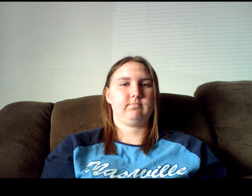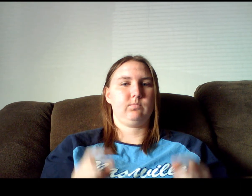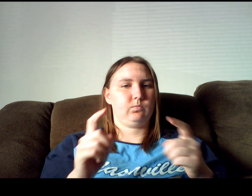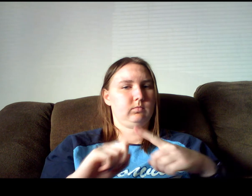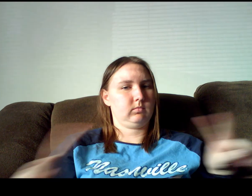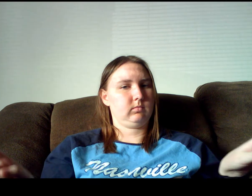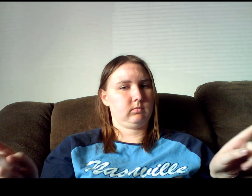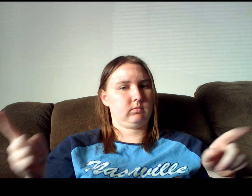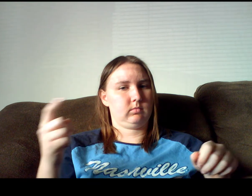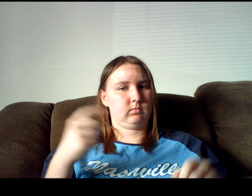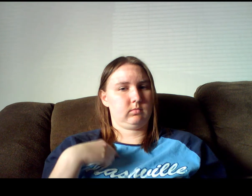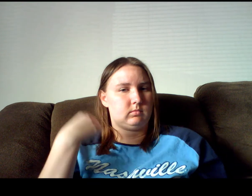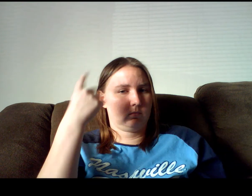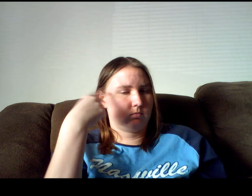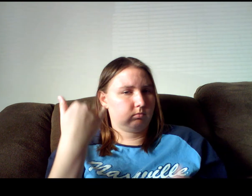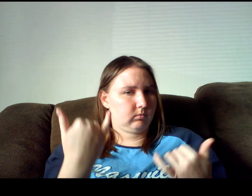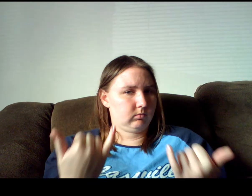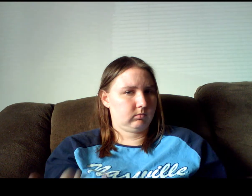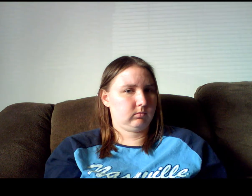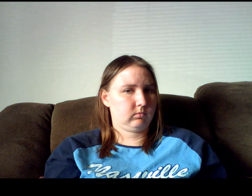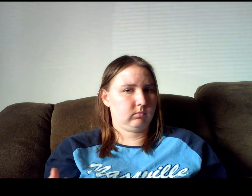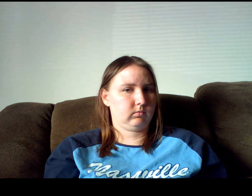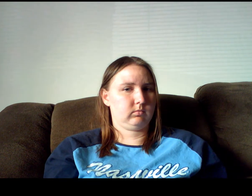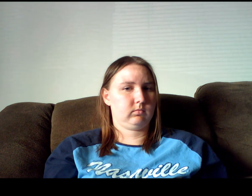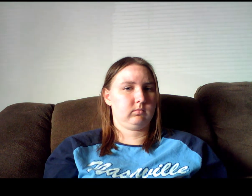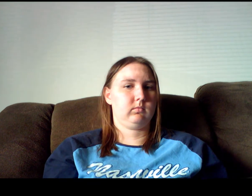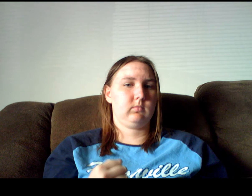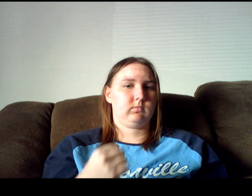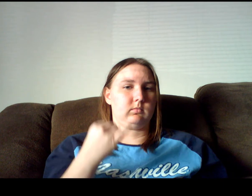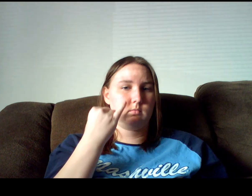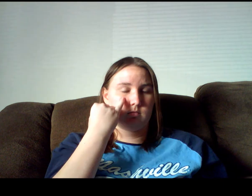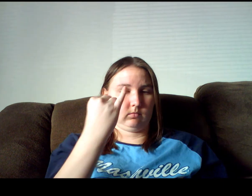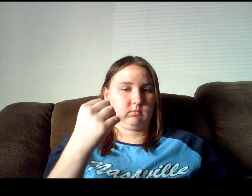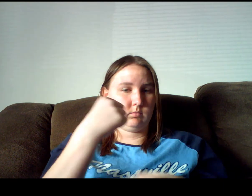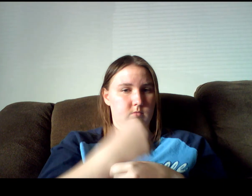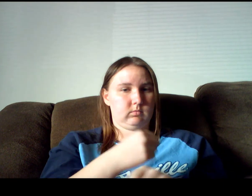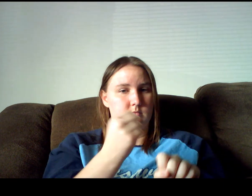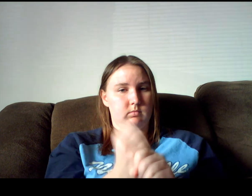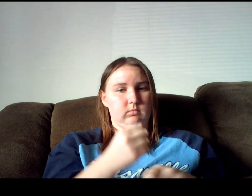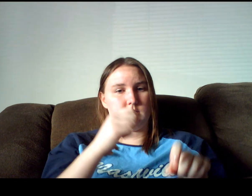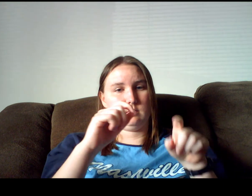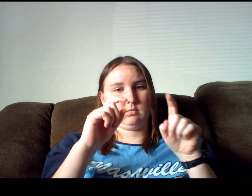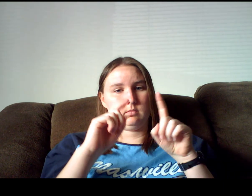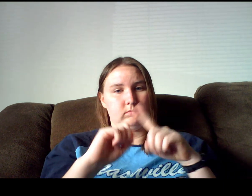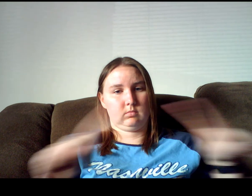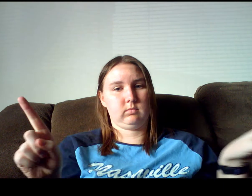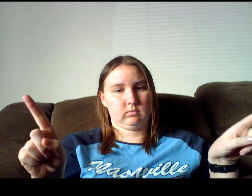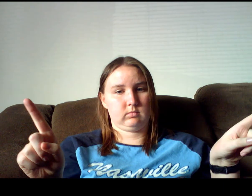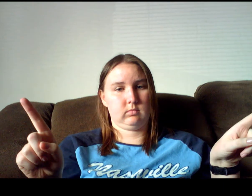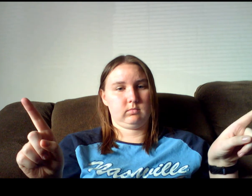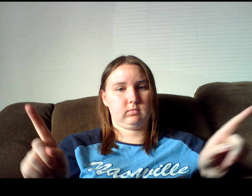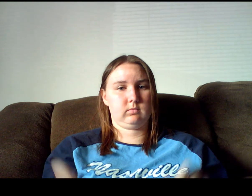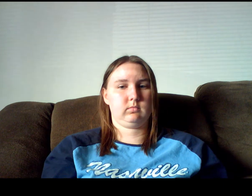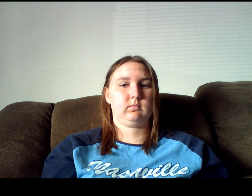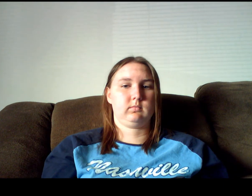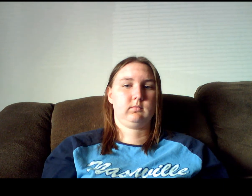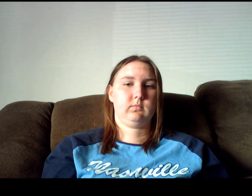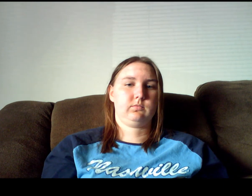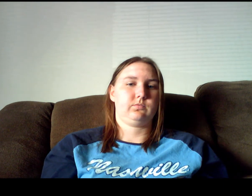But I wonder now If it makes a